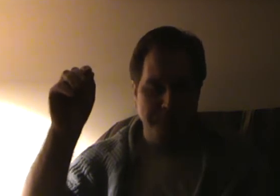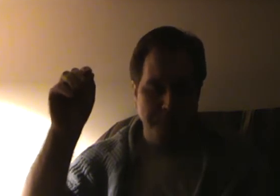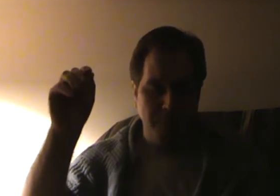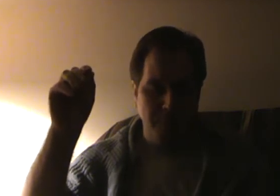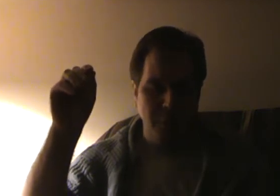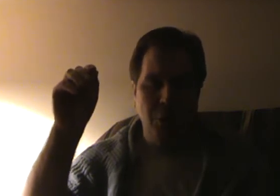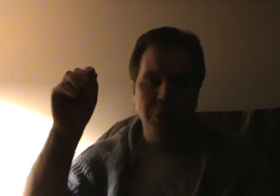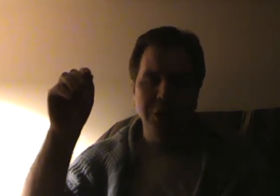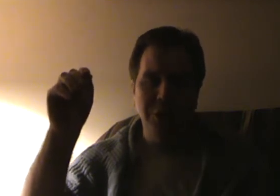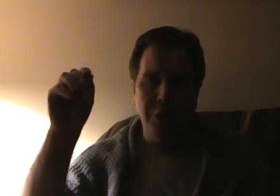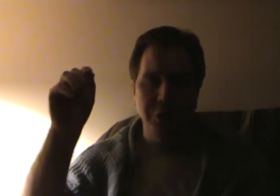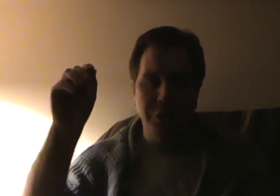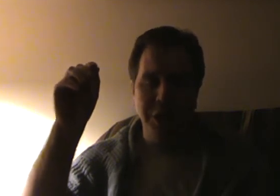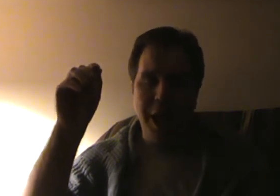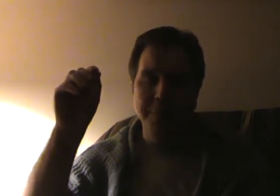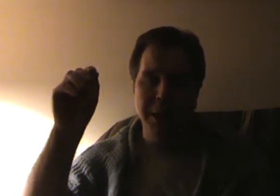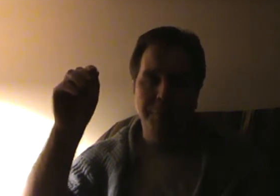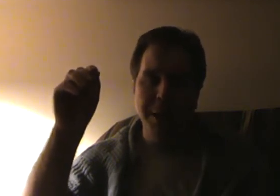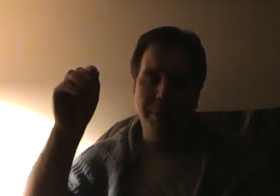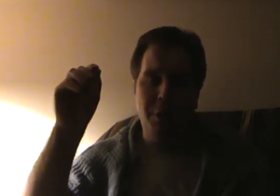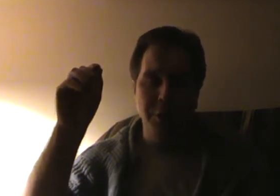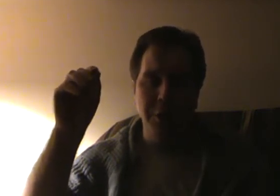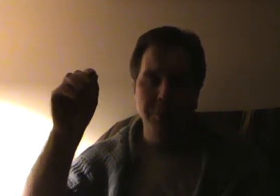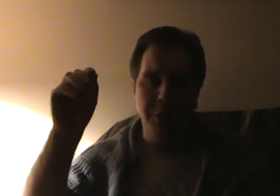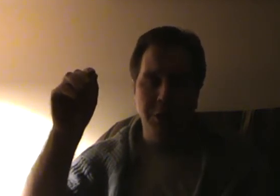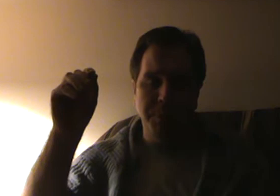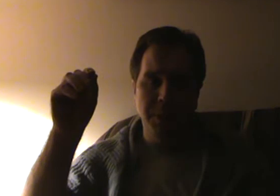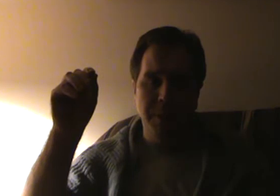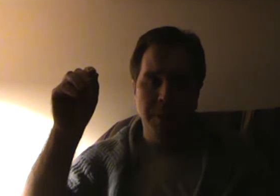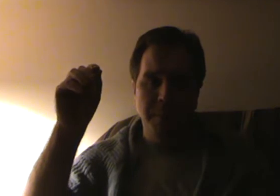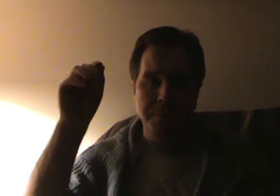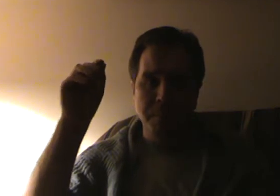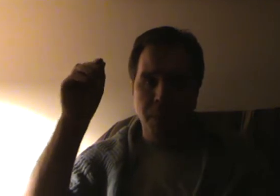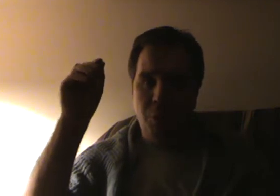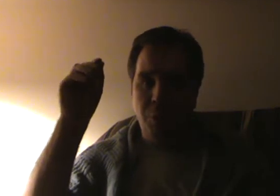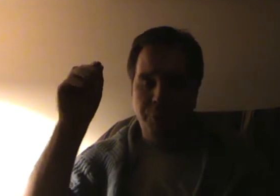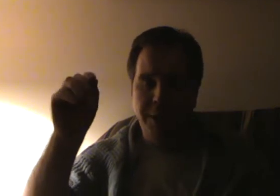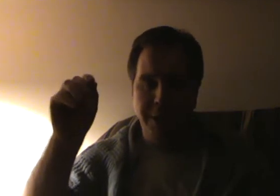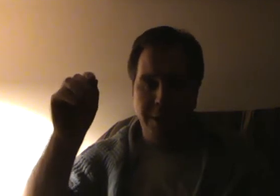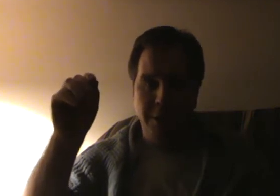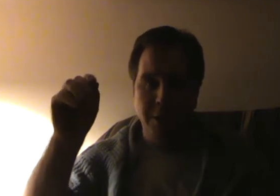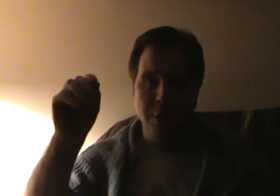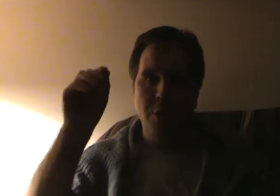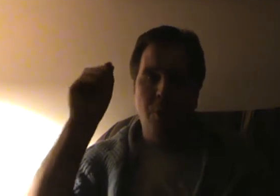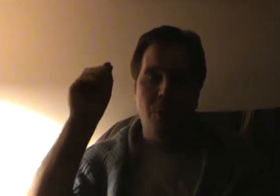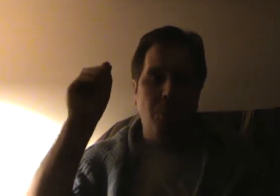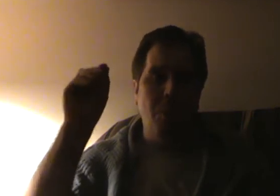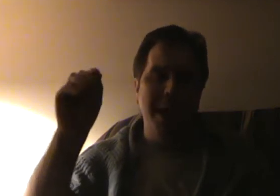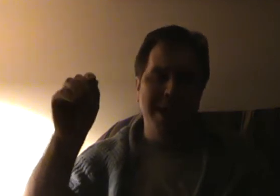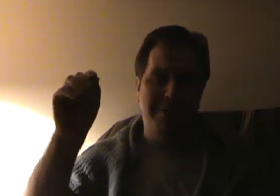Your concern should not be the people on YouTube or Flickr or whatever